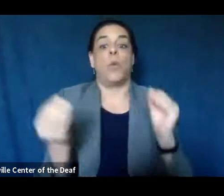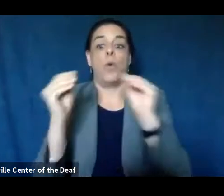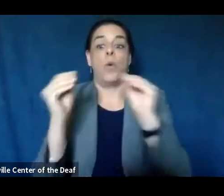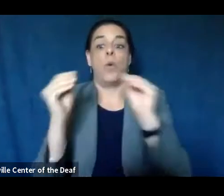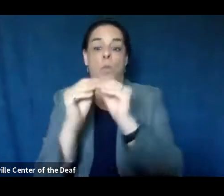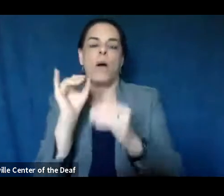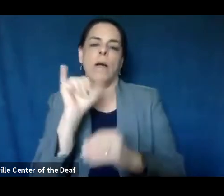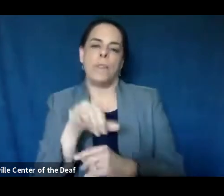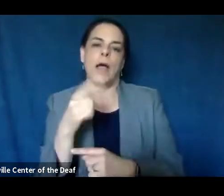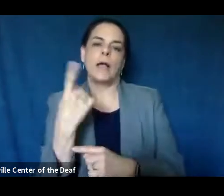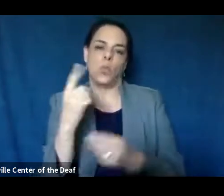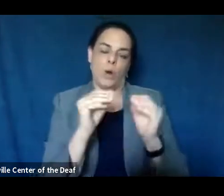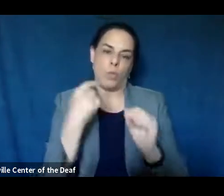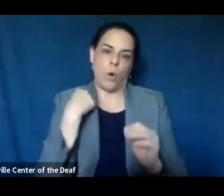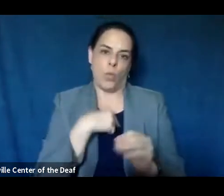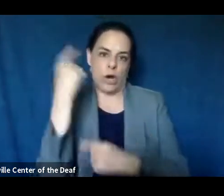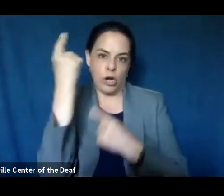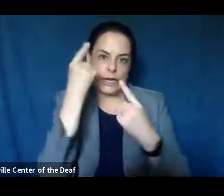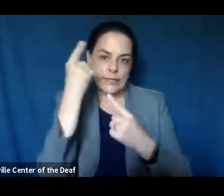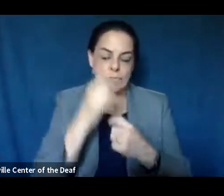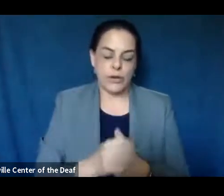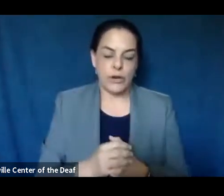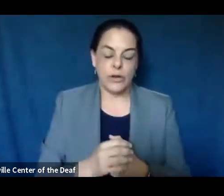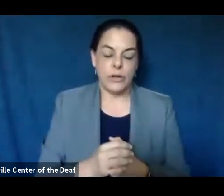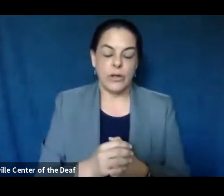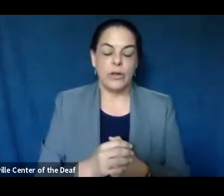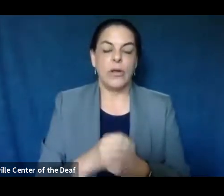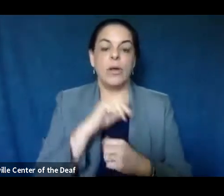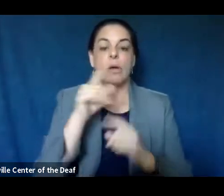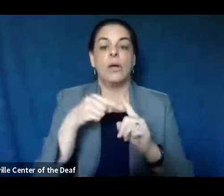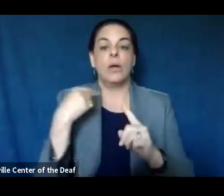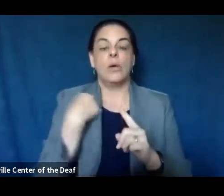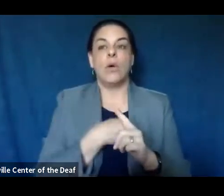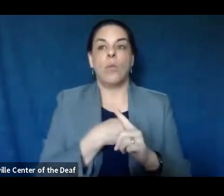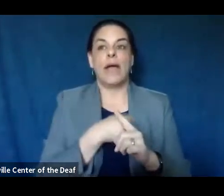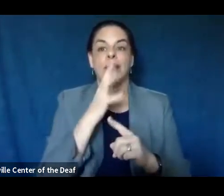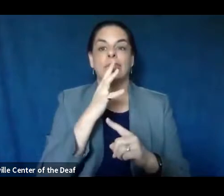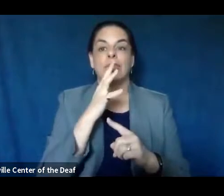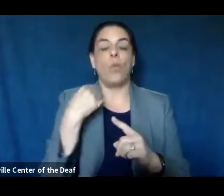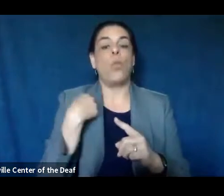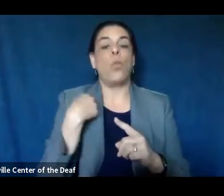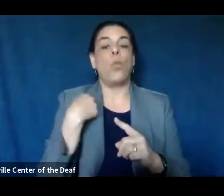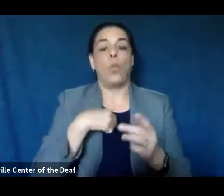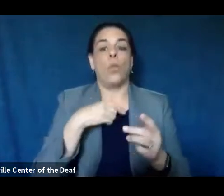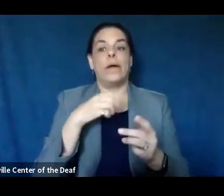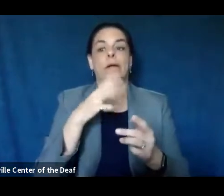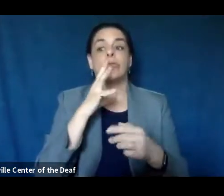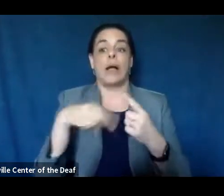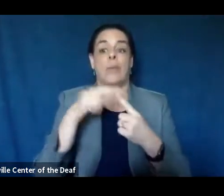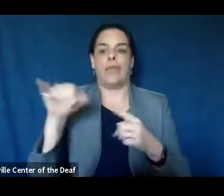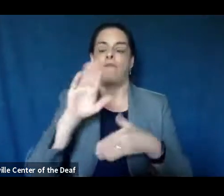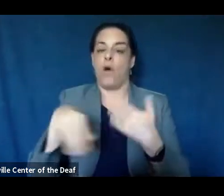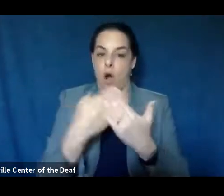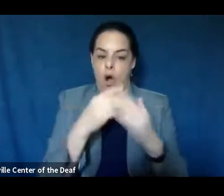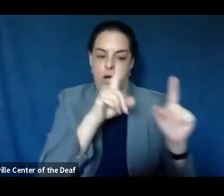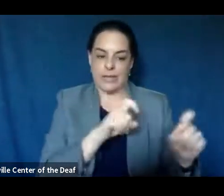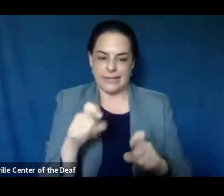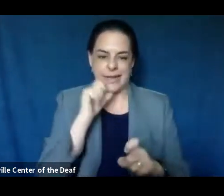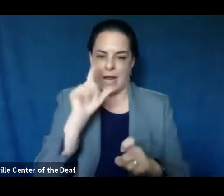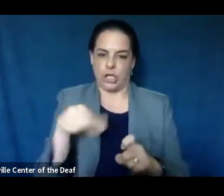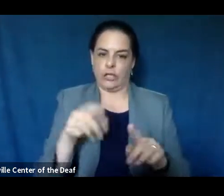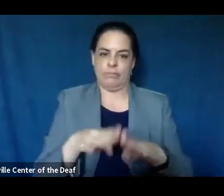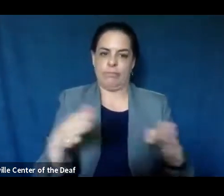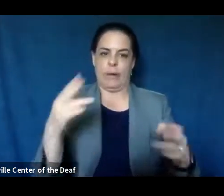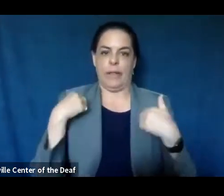looking at. We mean it in all of these settings when we talk about increased testing, not just public health. And with that said, we'll open it up for